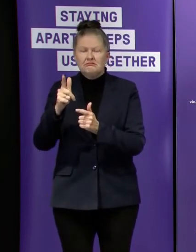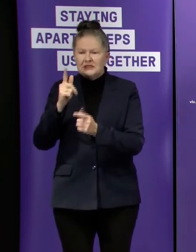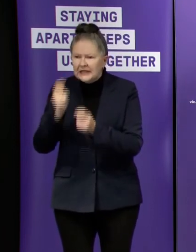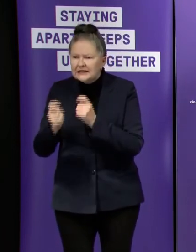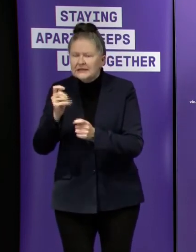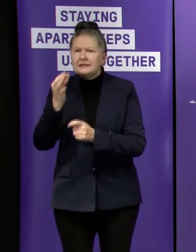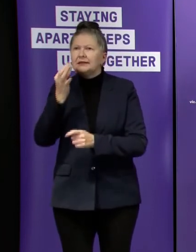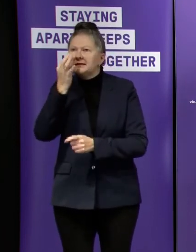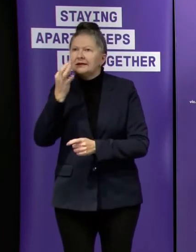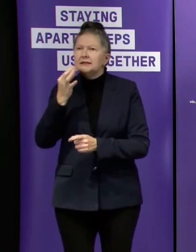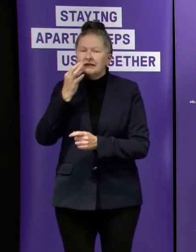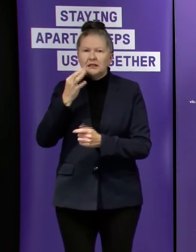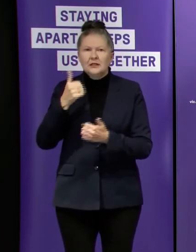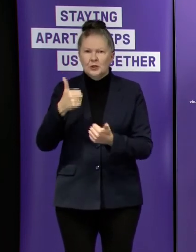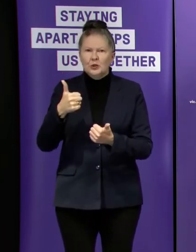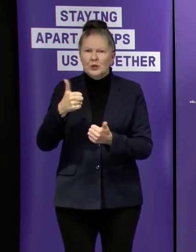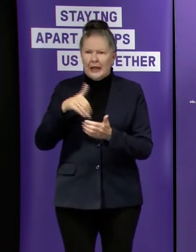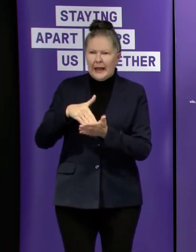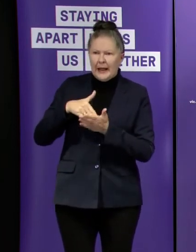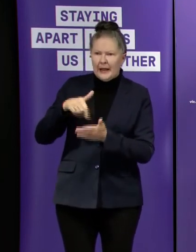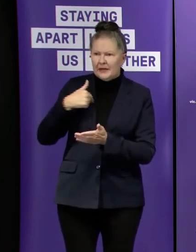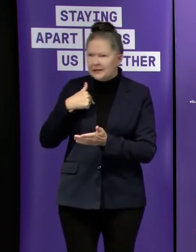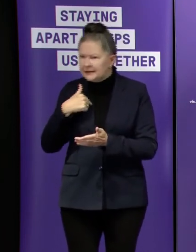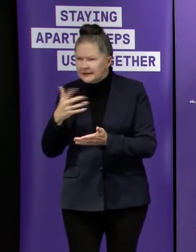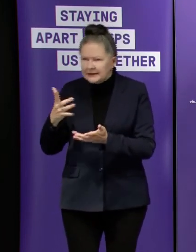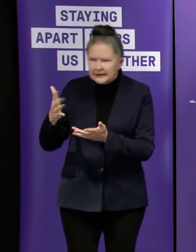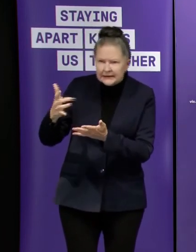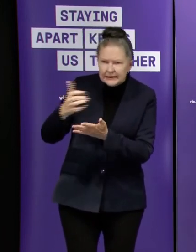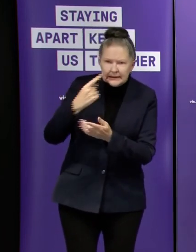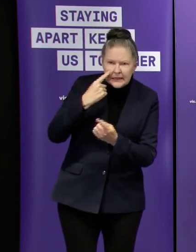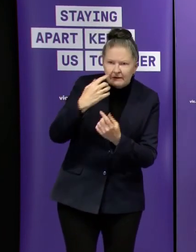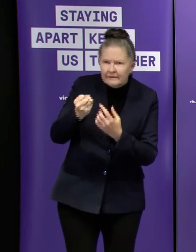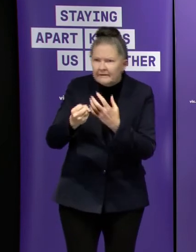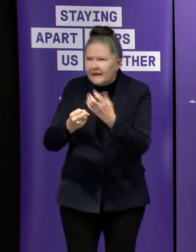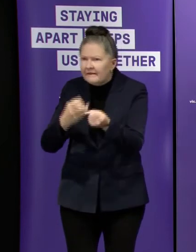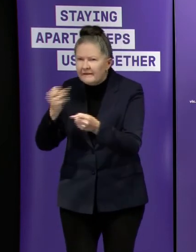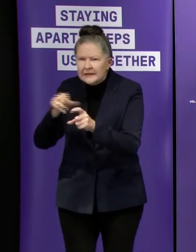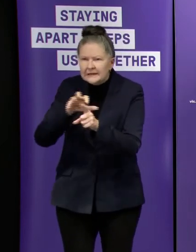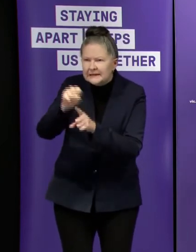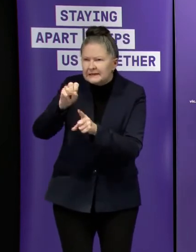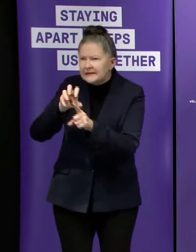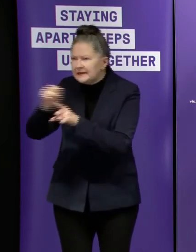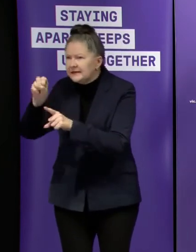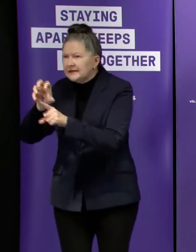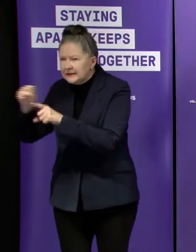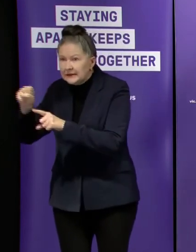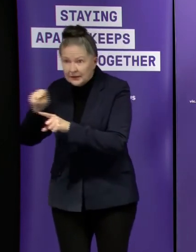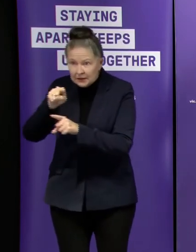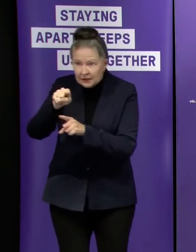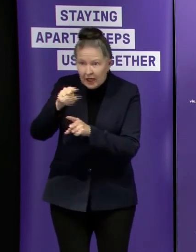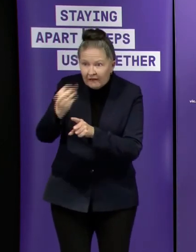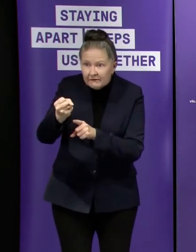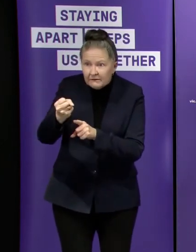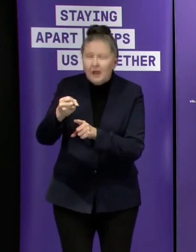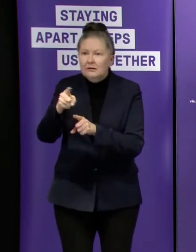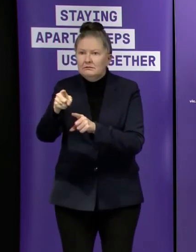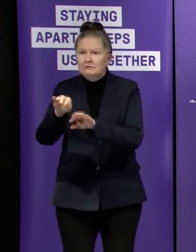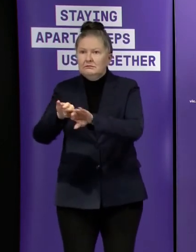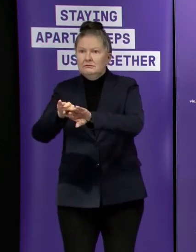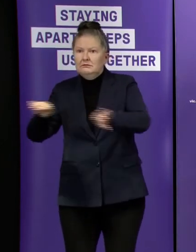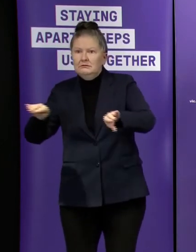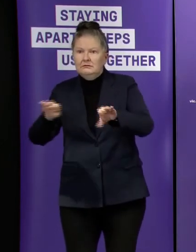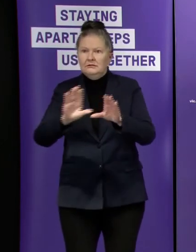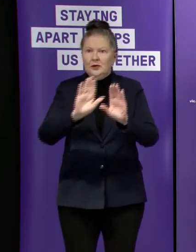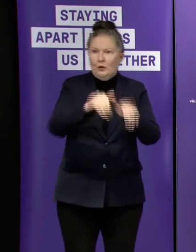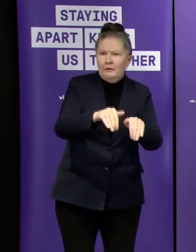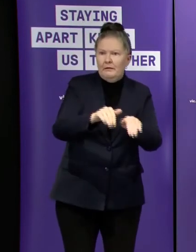really is critical for us to have a proper picture of how much virus is out there and to make sure that we're isolating those who are positive away from other